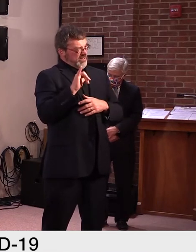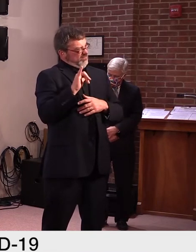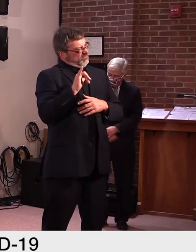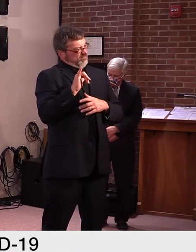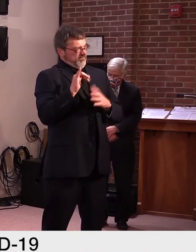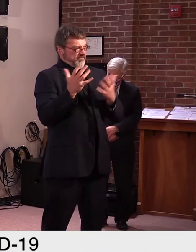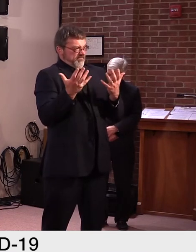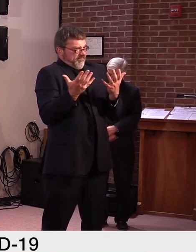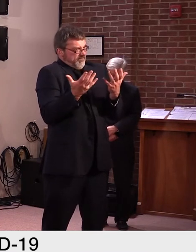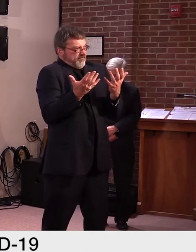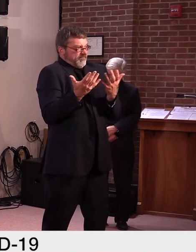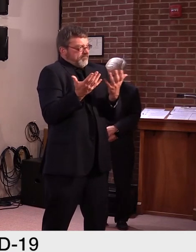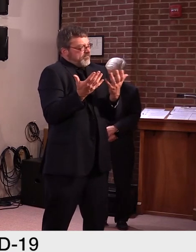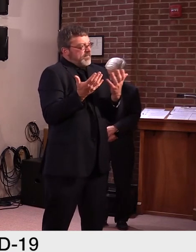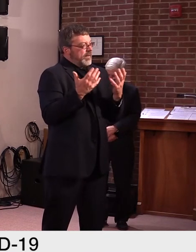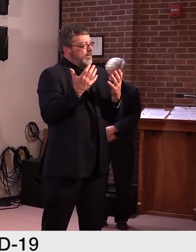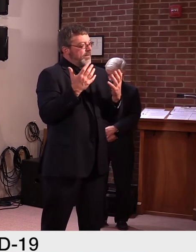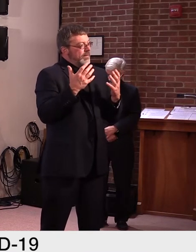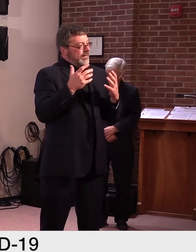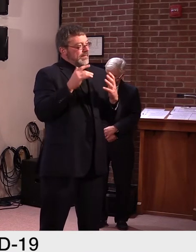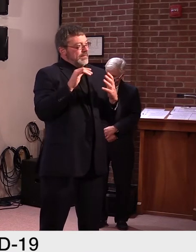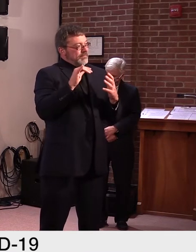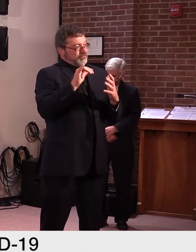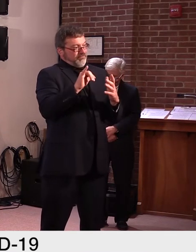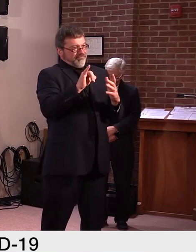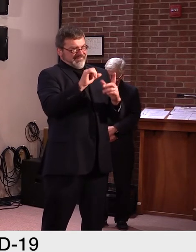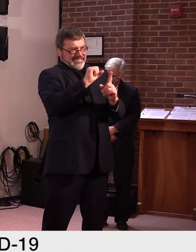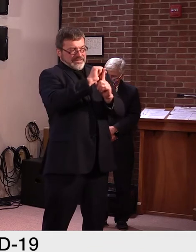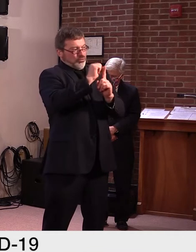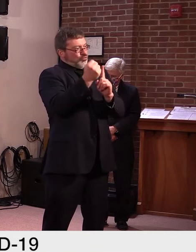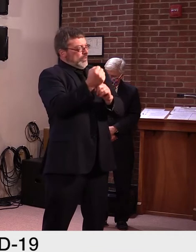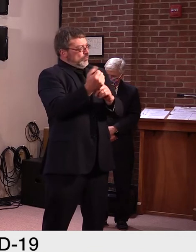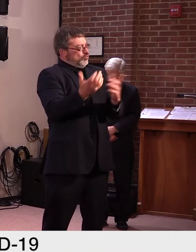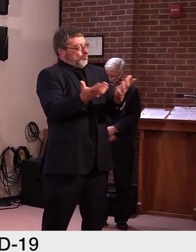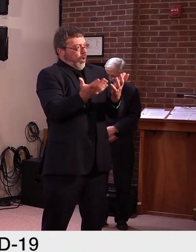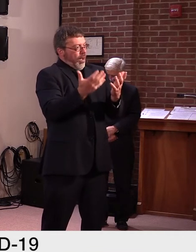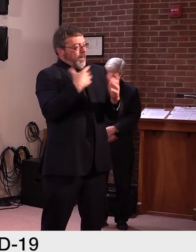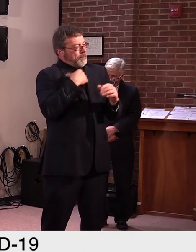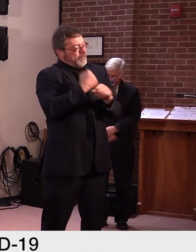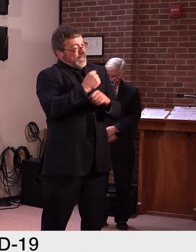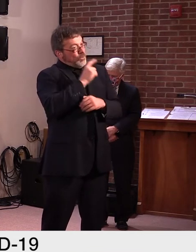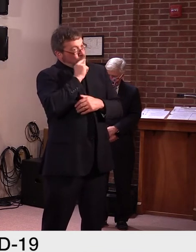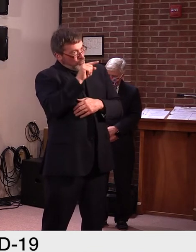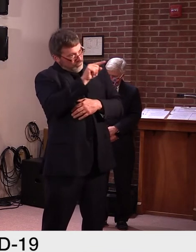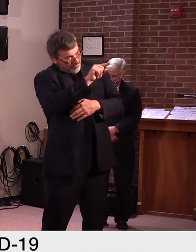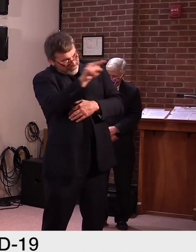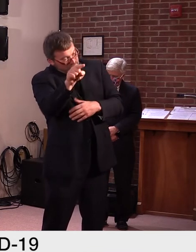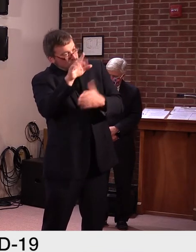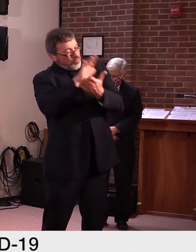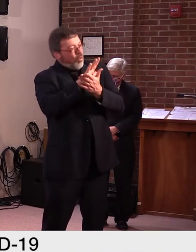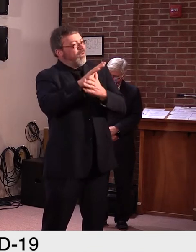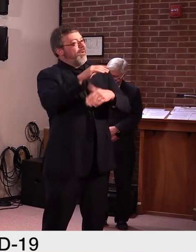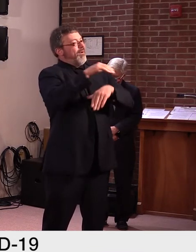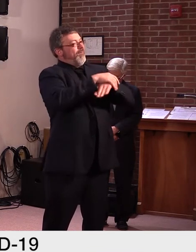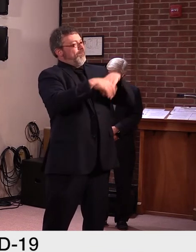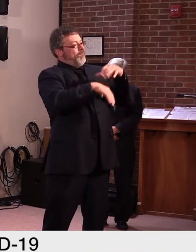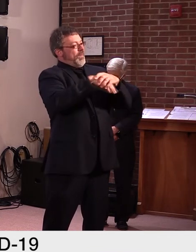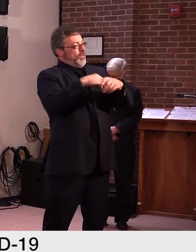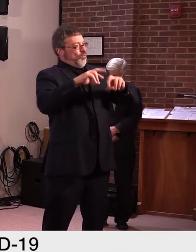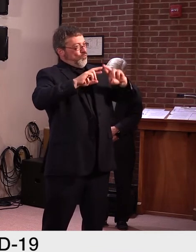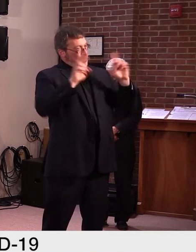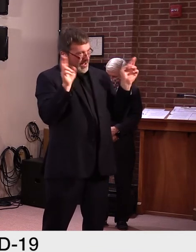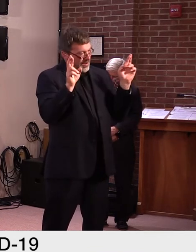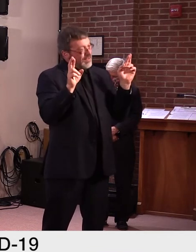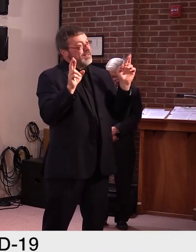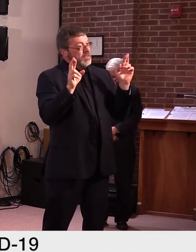examination of the conditions. It's also of being comfortable that schools are, uh, comfortable implementing guests. And once again, there's